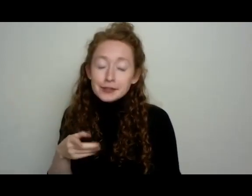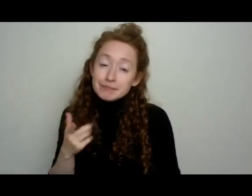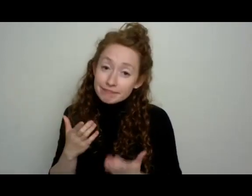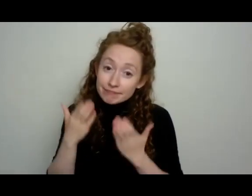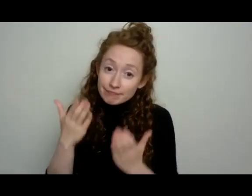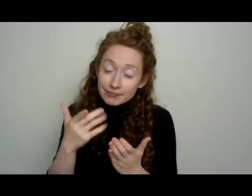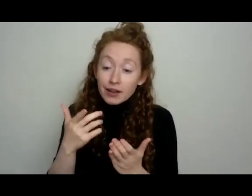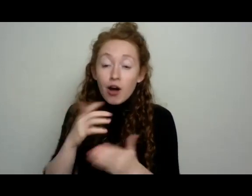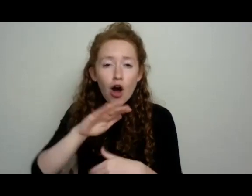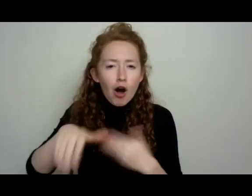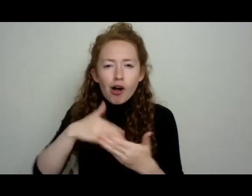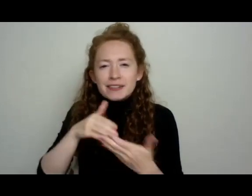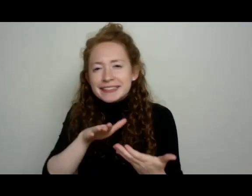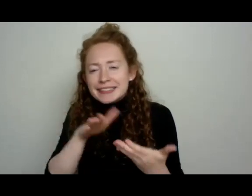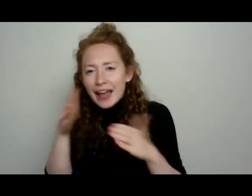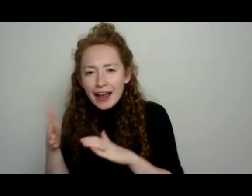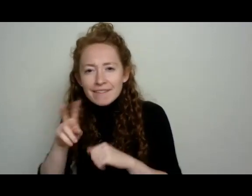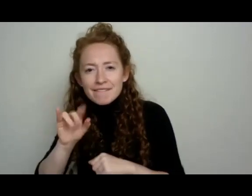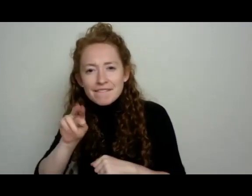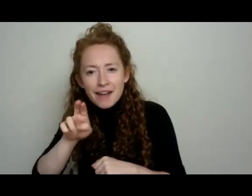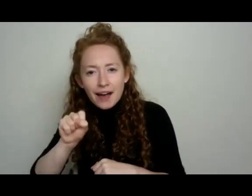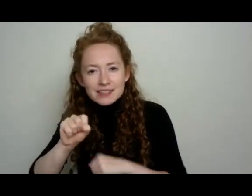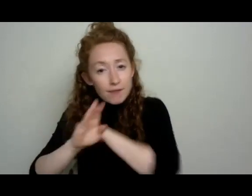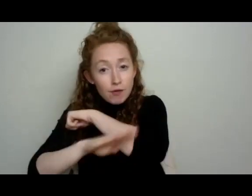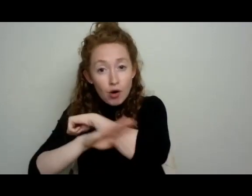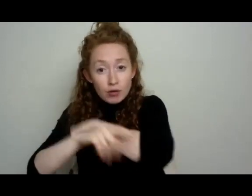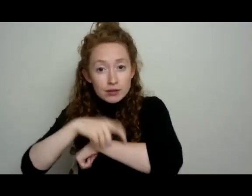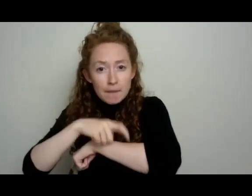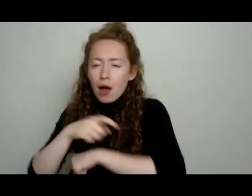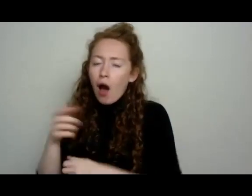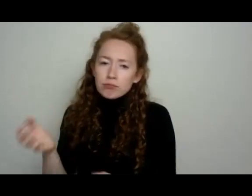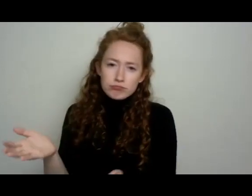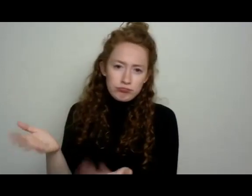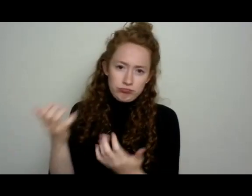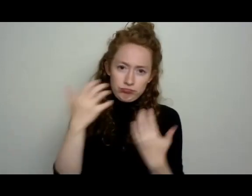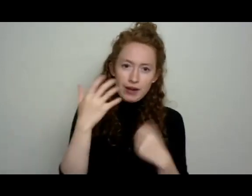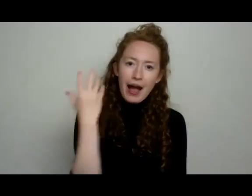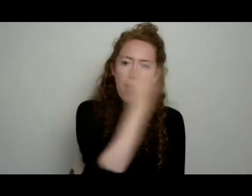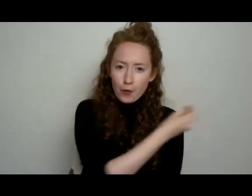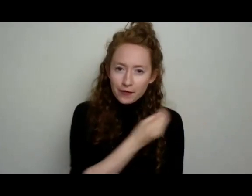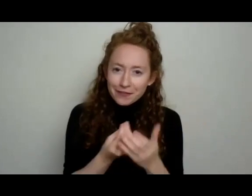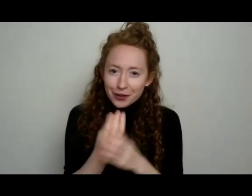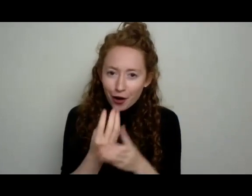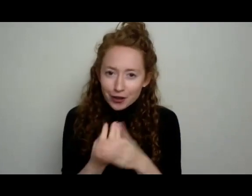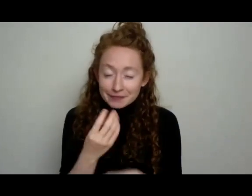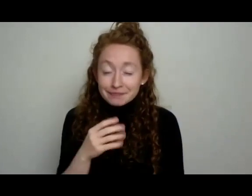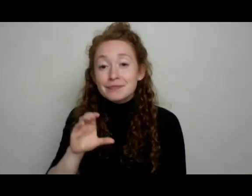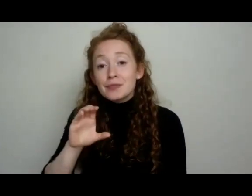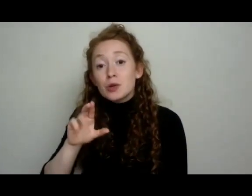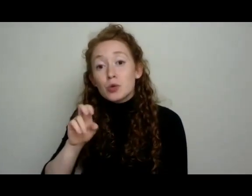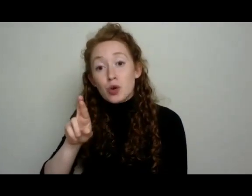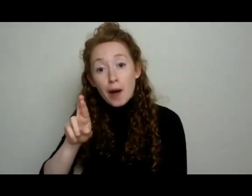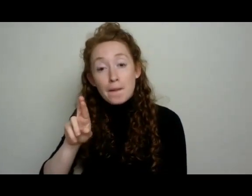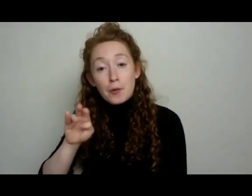all of those dead vines and cucumber beetles love not only cucumbers, they love all cucurbits. So watermelon,